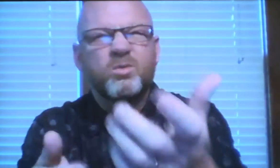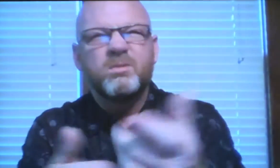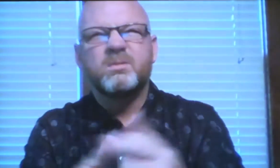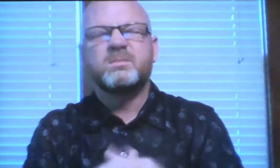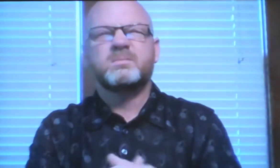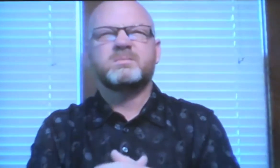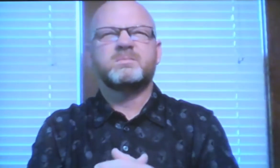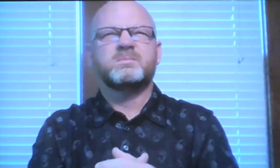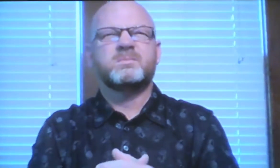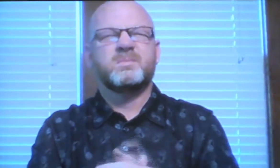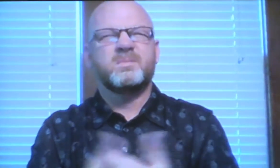People lose interest.